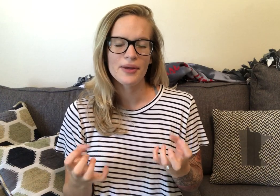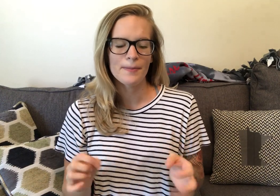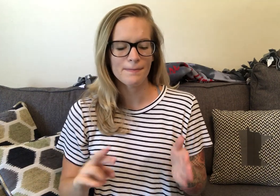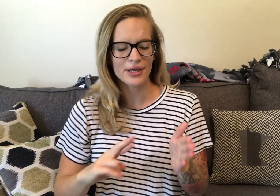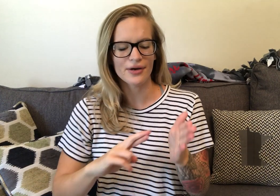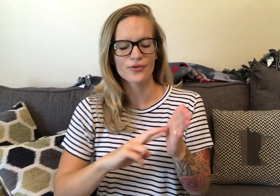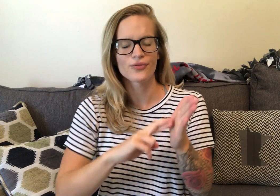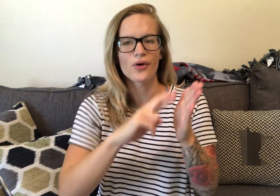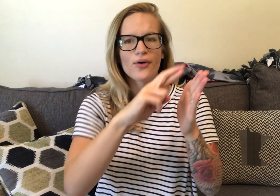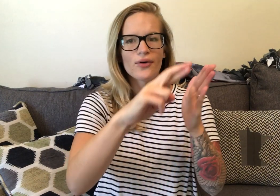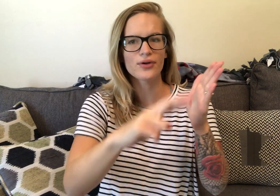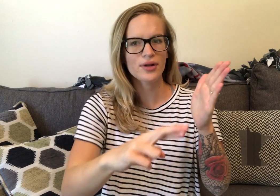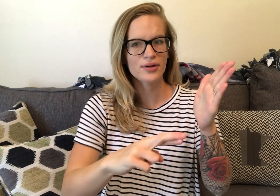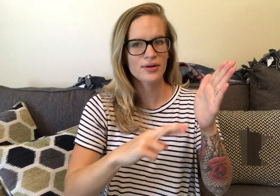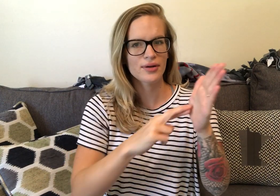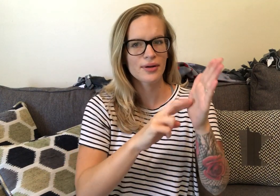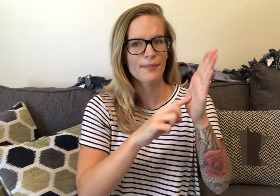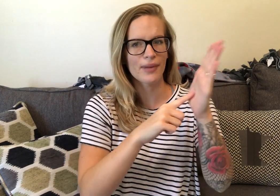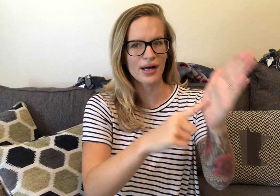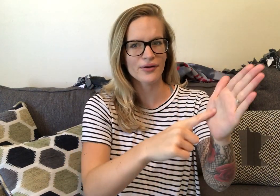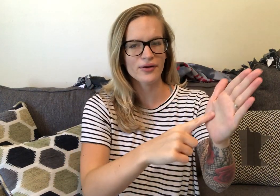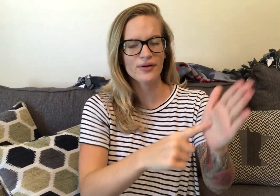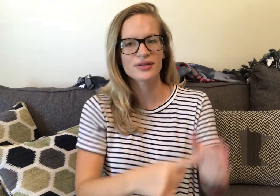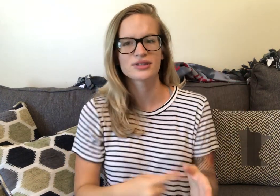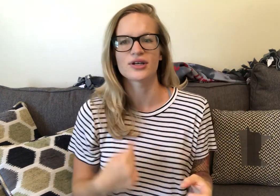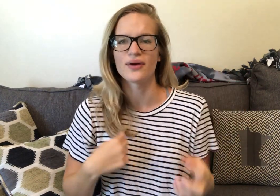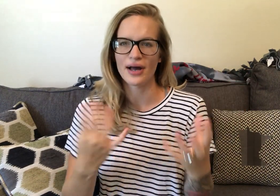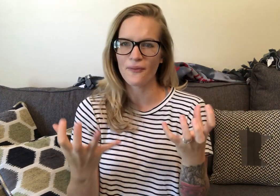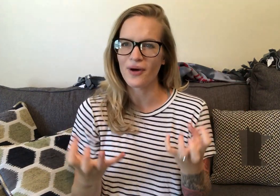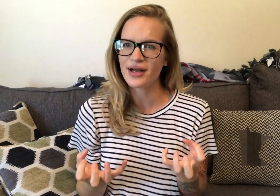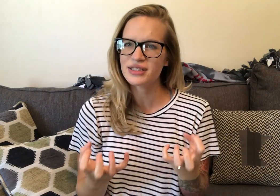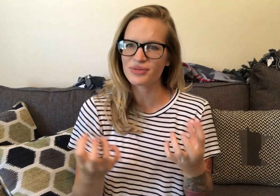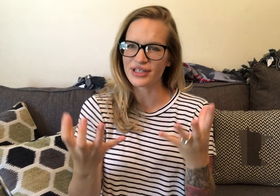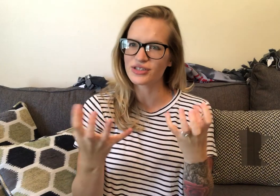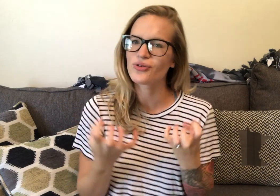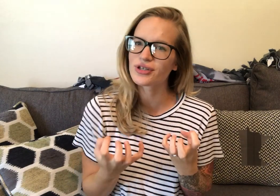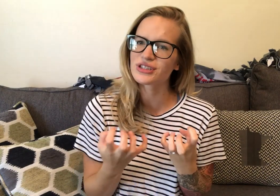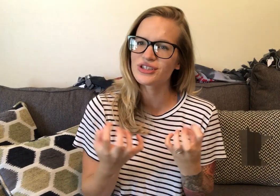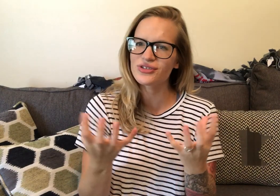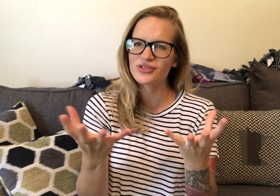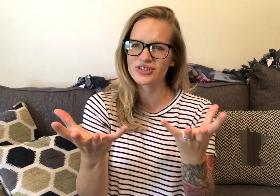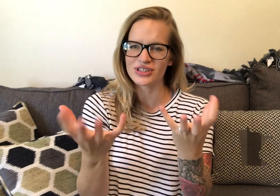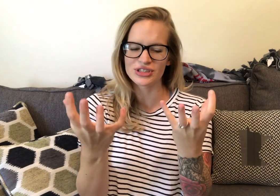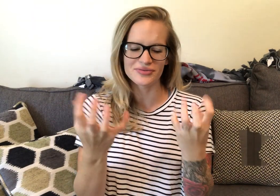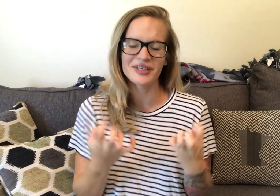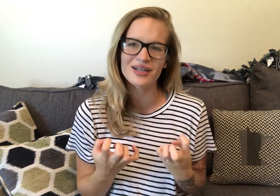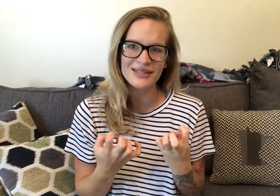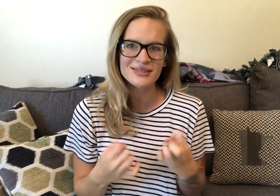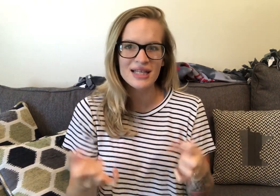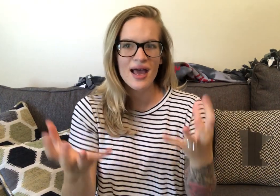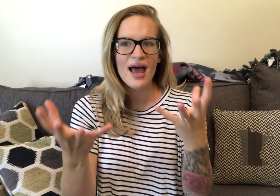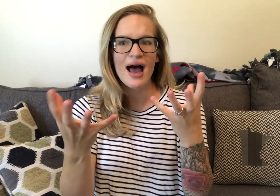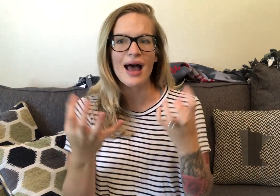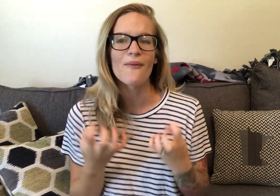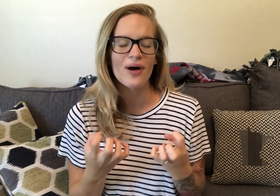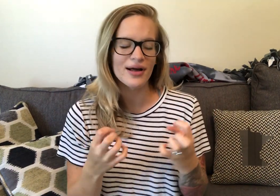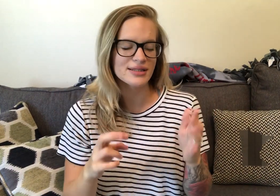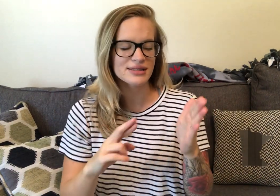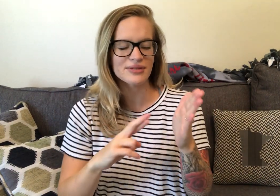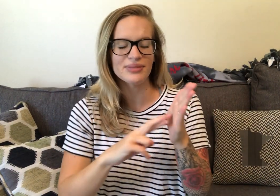Be a role. Model. So I want. Bring it towards you. Scrunch your fingers. I want. To